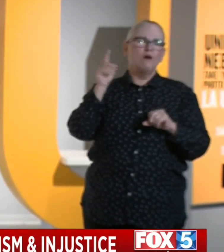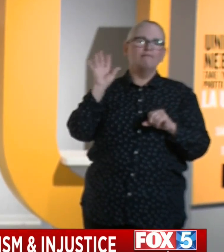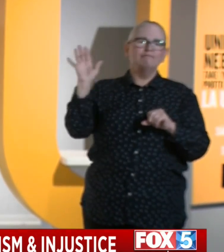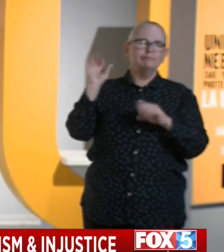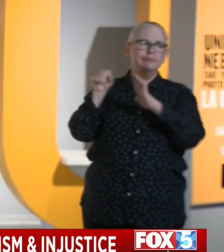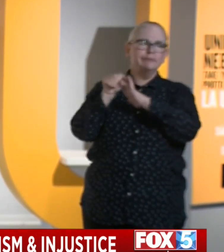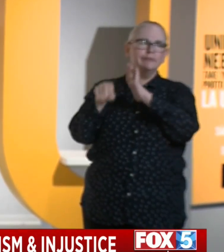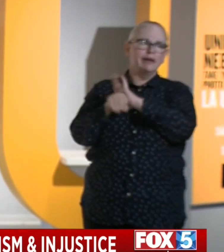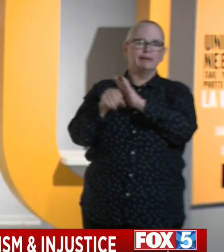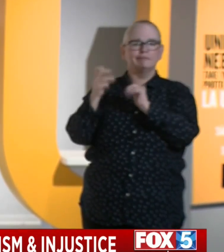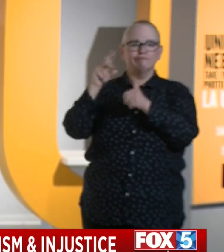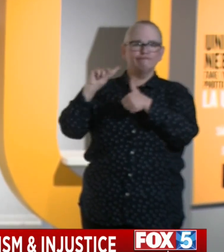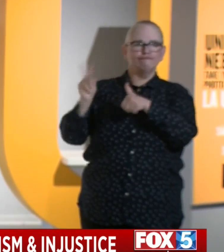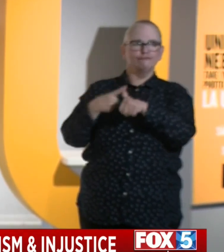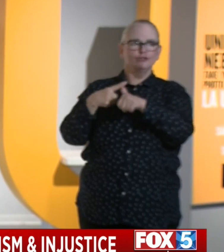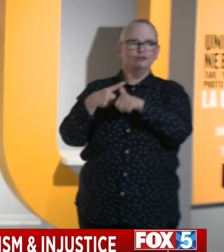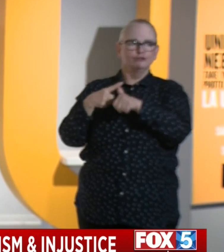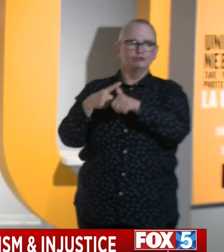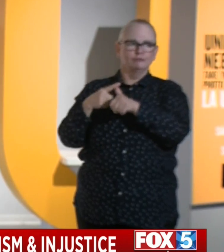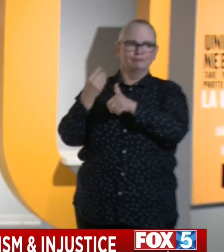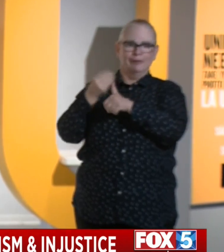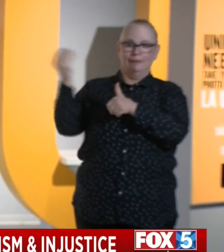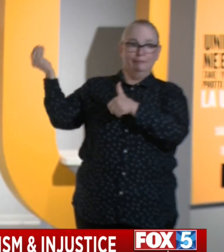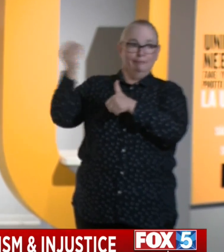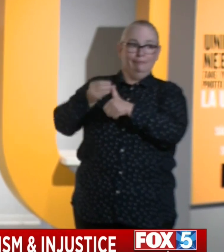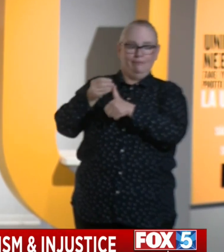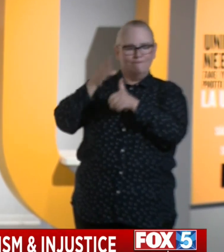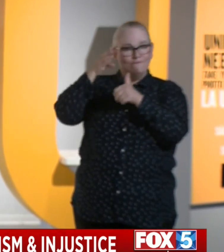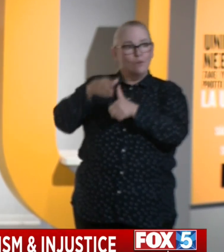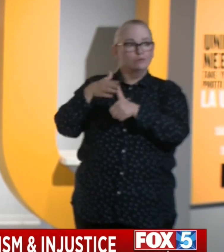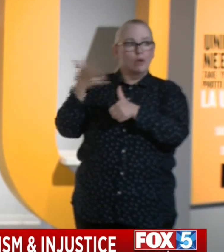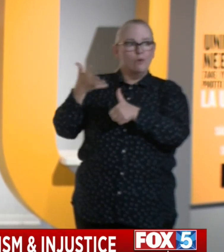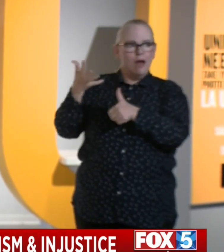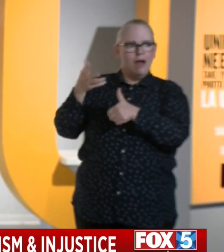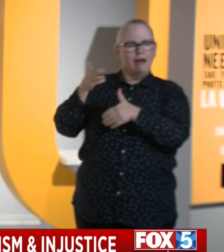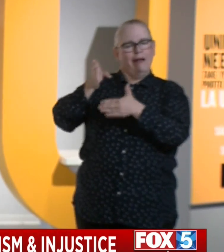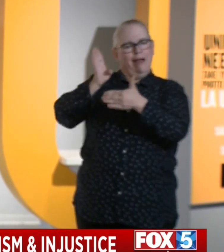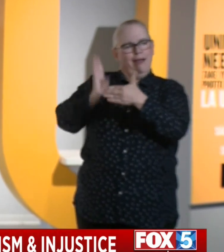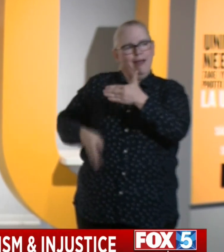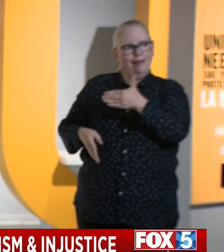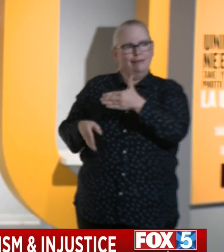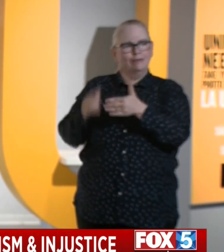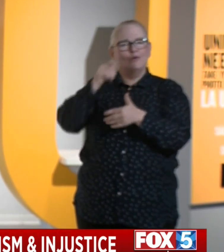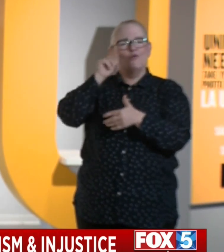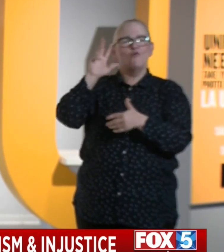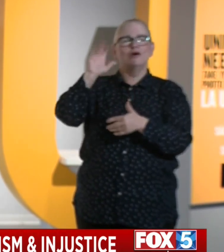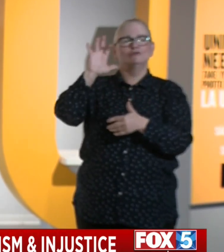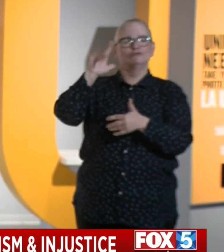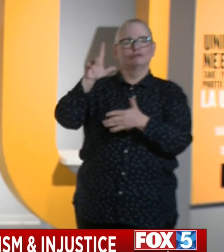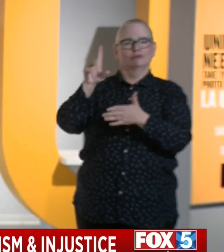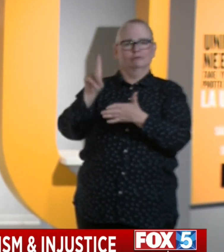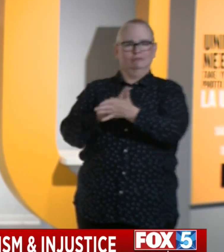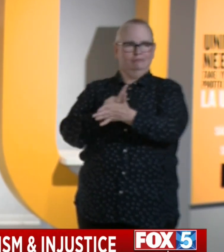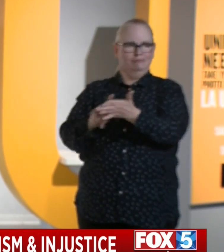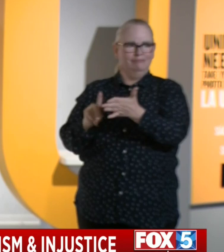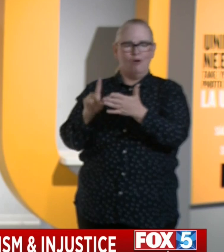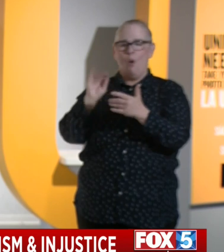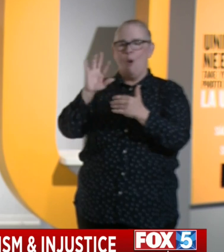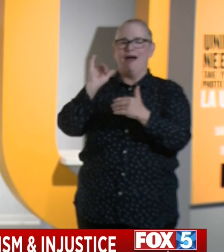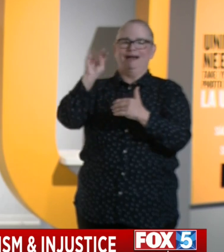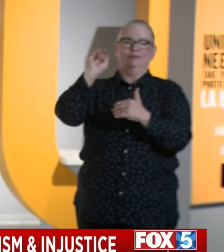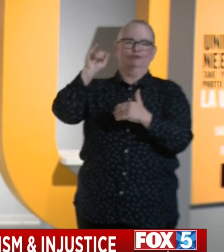philanthropic institutions directly aimed at ending racialized injustice in the state of California.